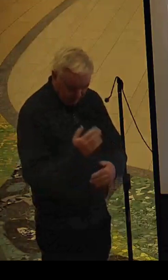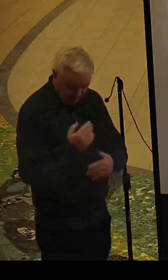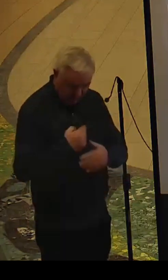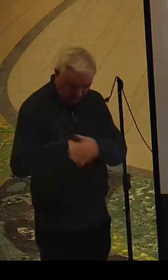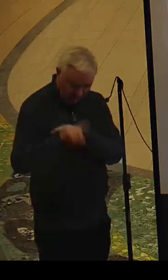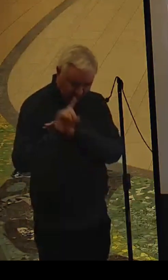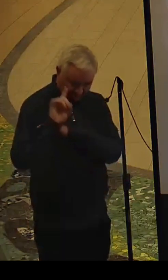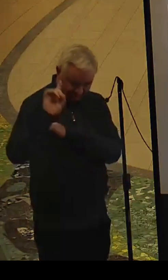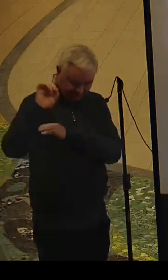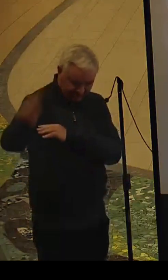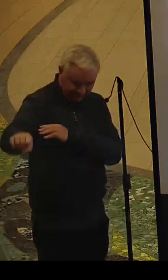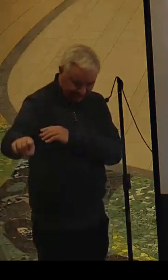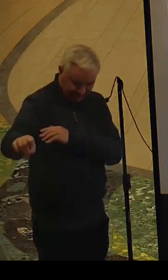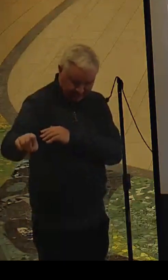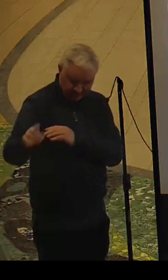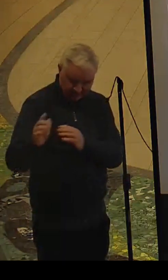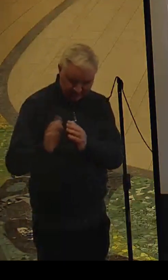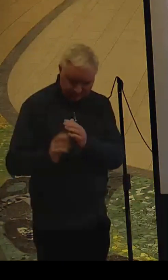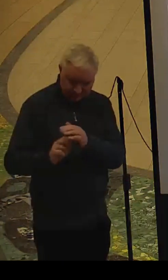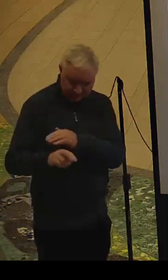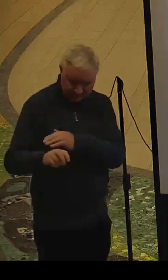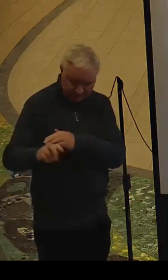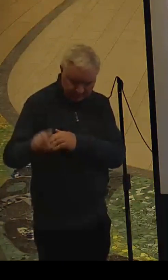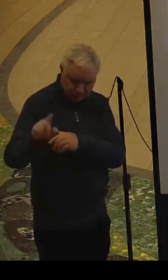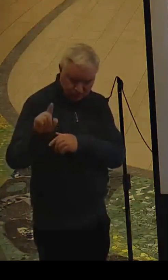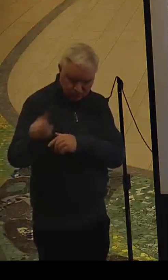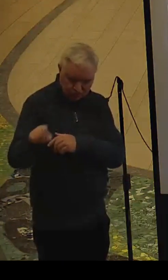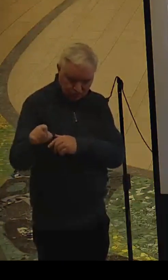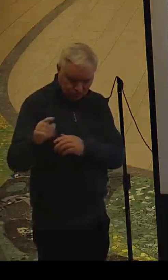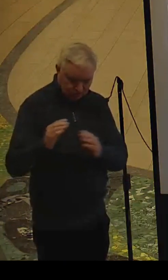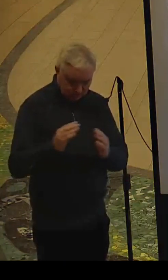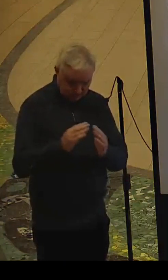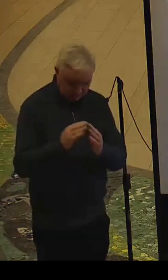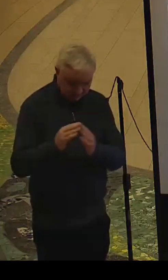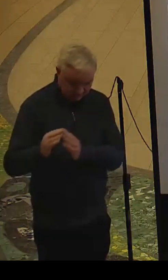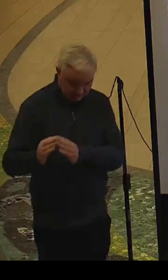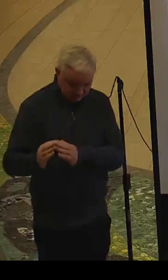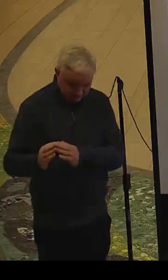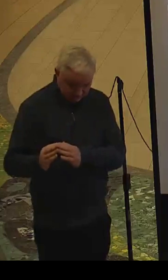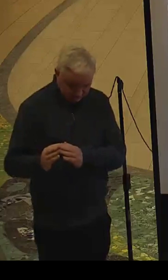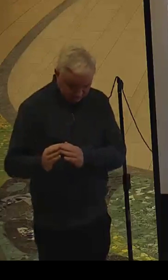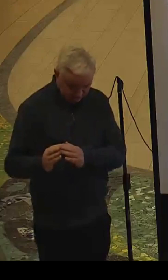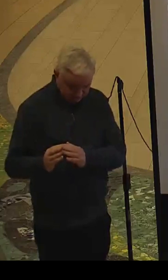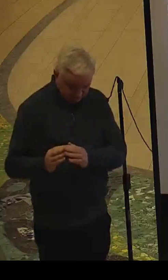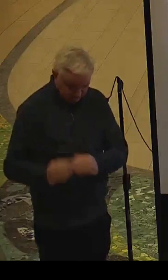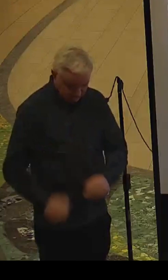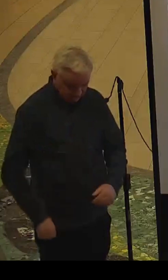them have fled to the cities.